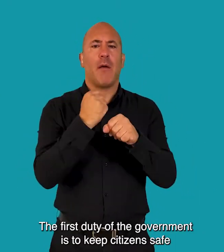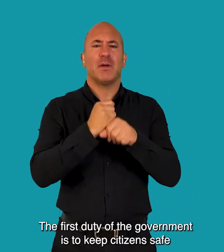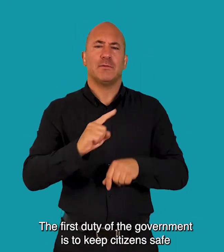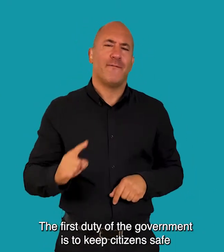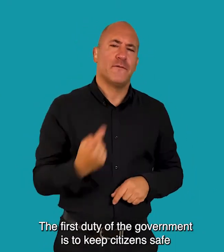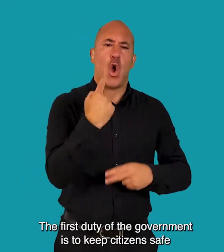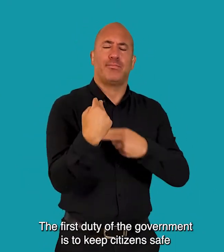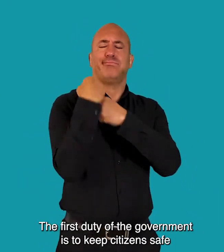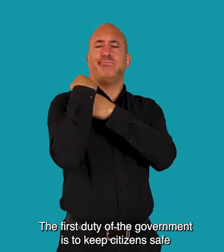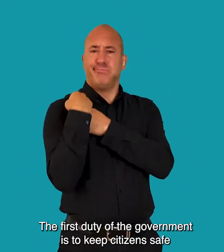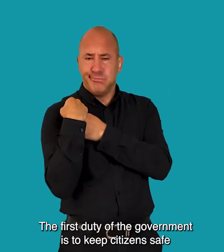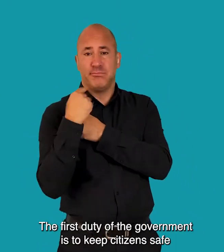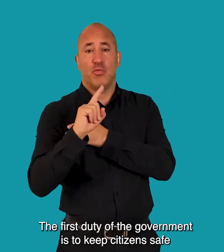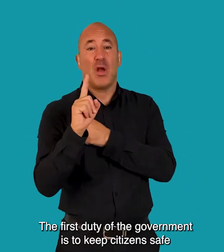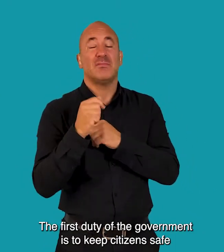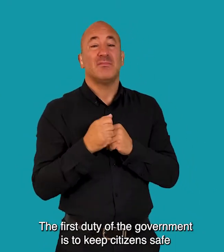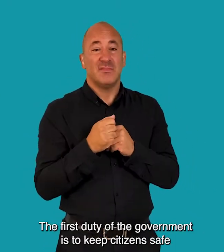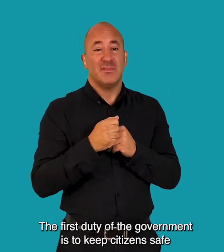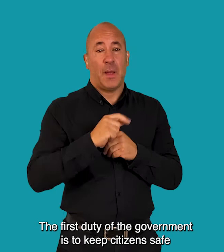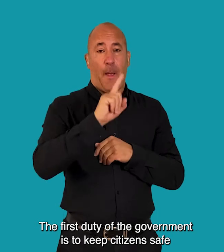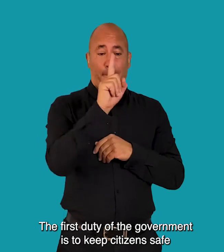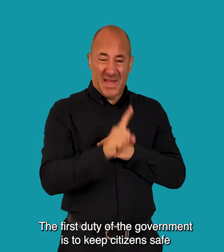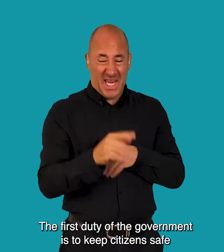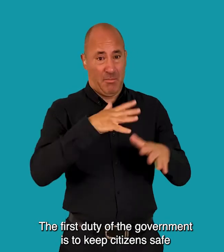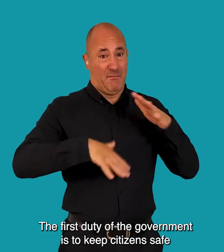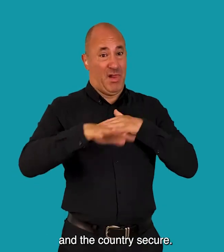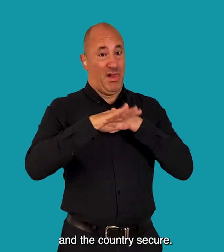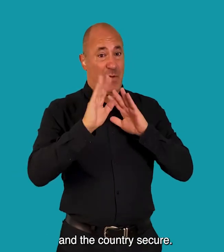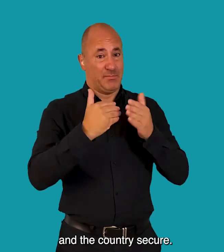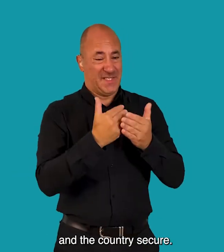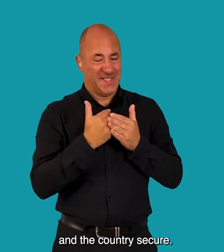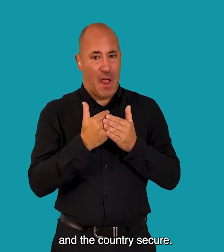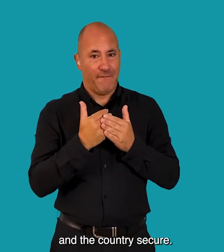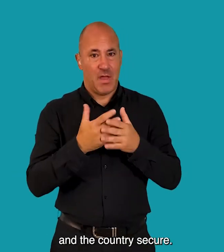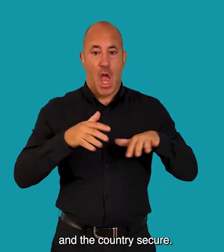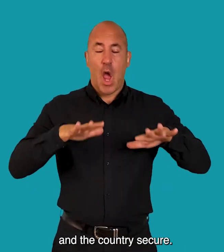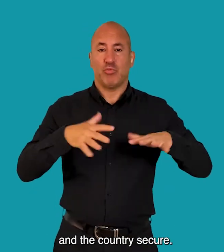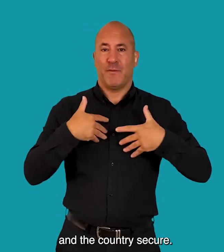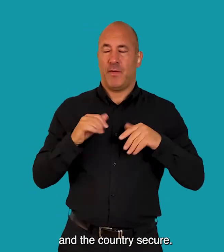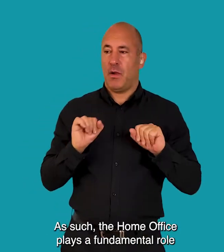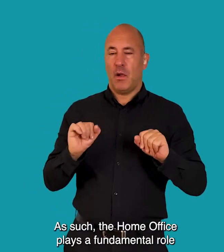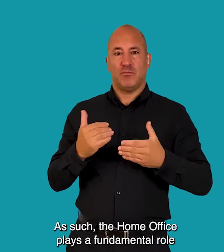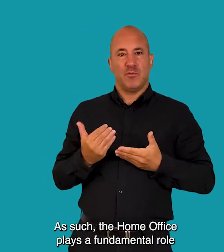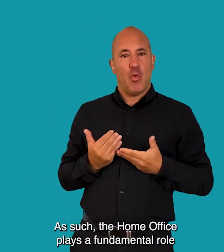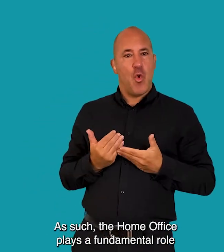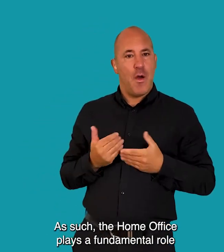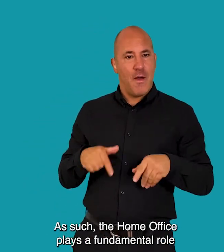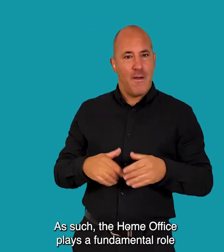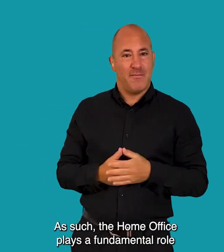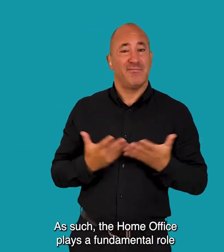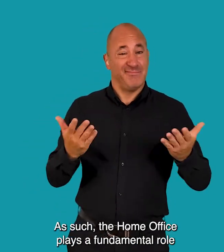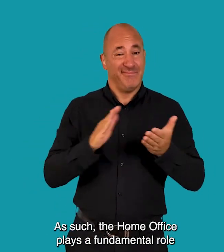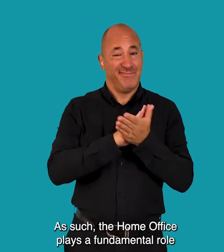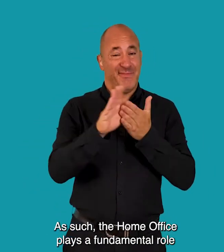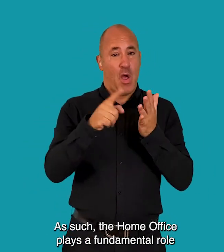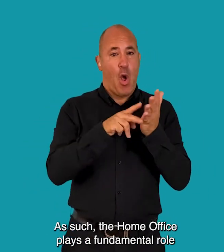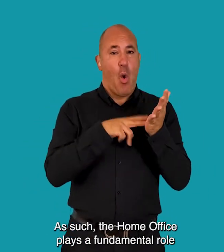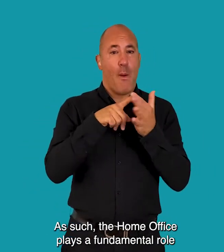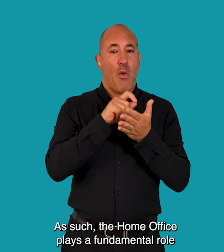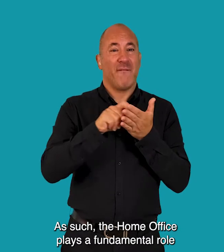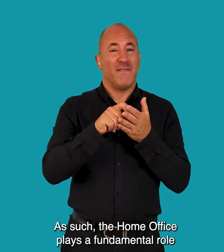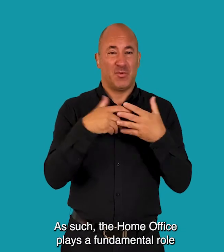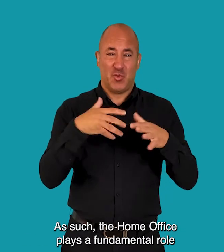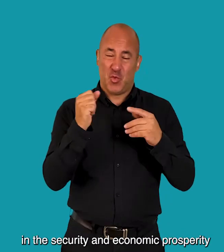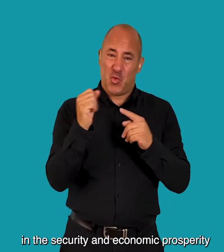The first duty of the Government is to keep citizens safe and the country secure As such, the Home Office plays a